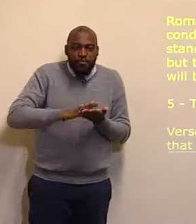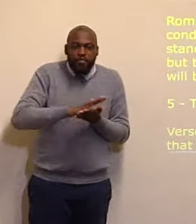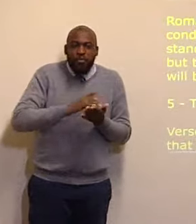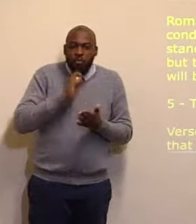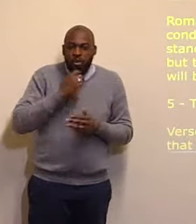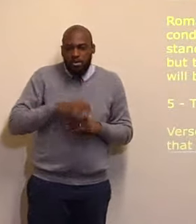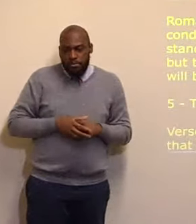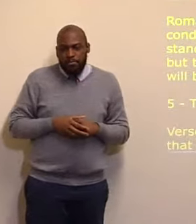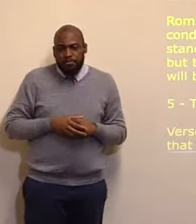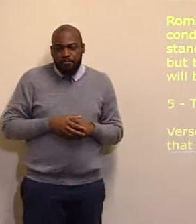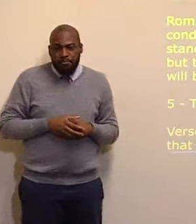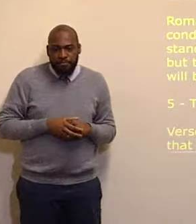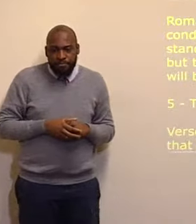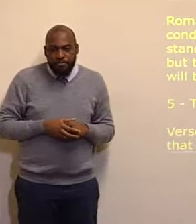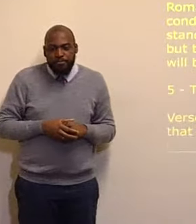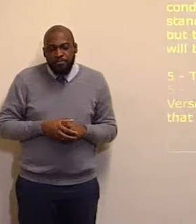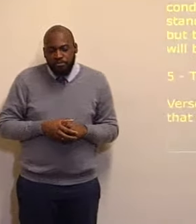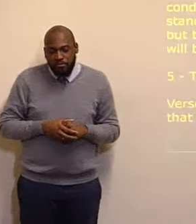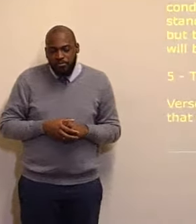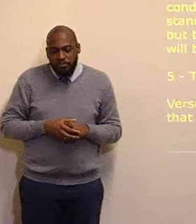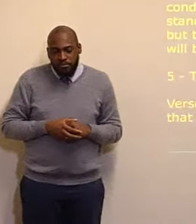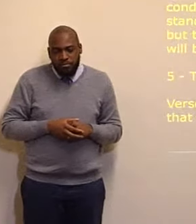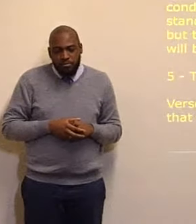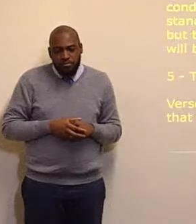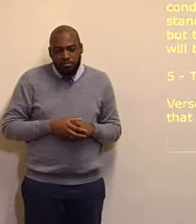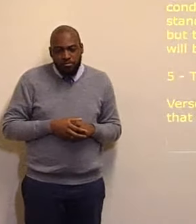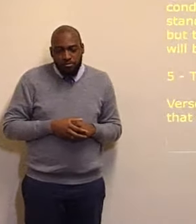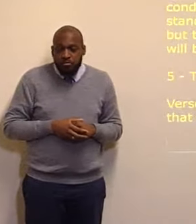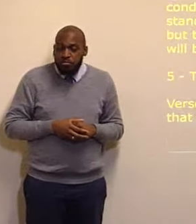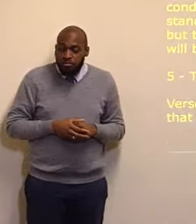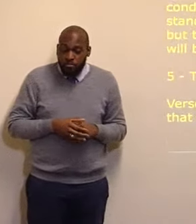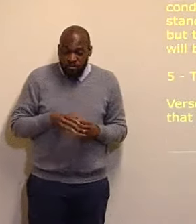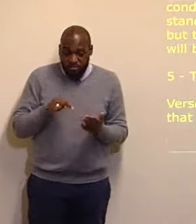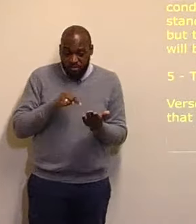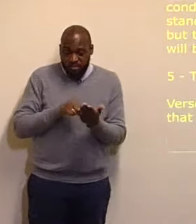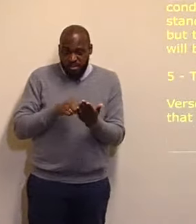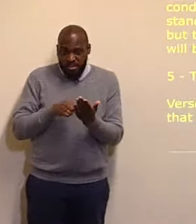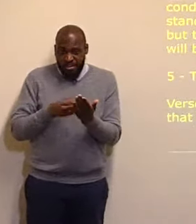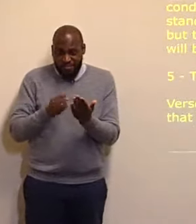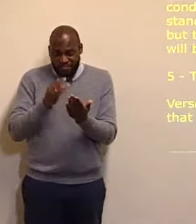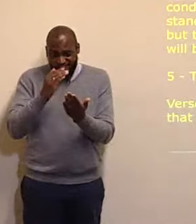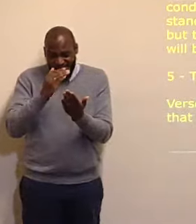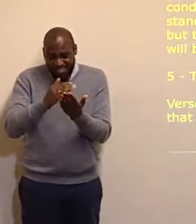in closing, here are the conditions, to be saved.